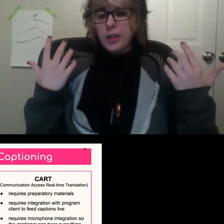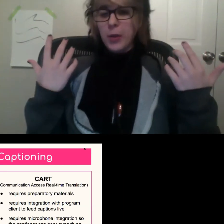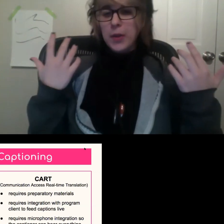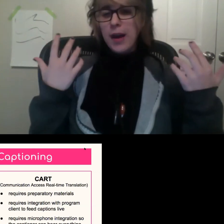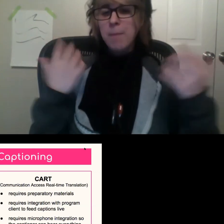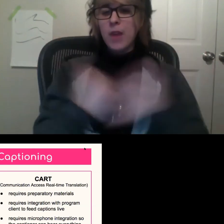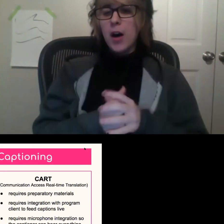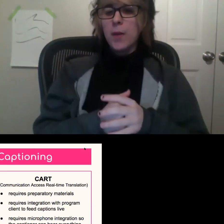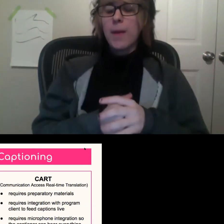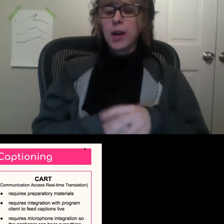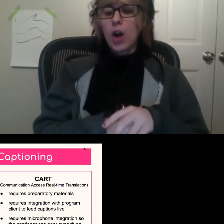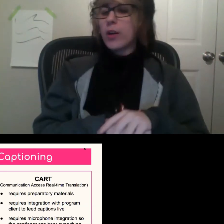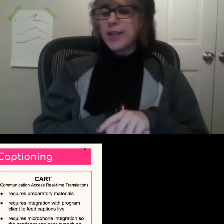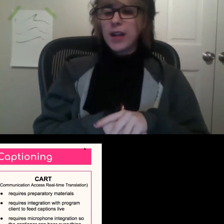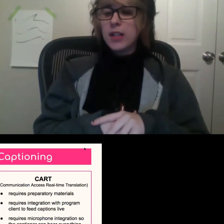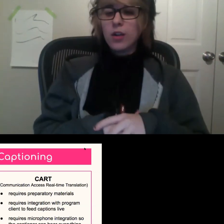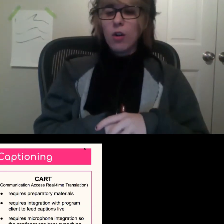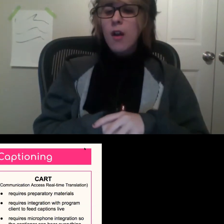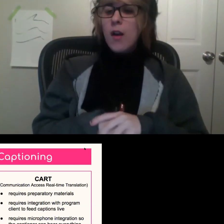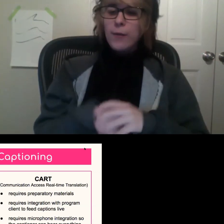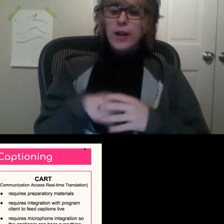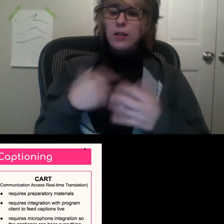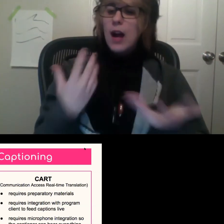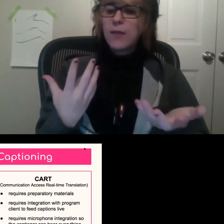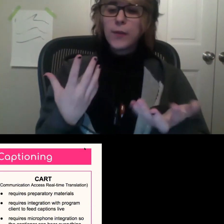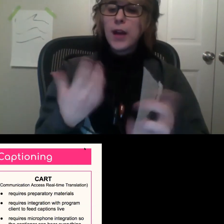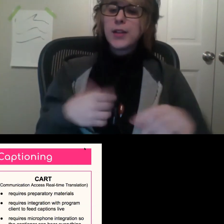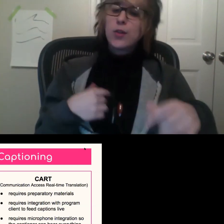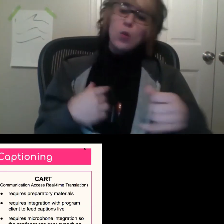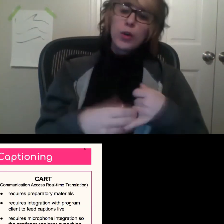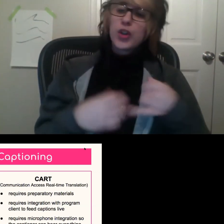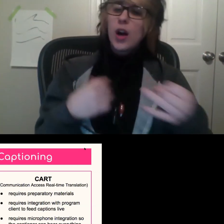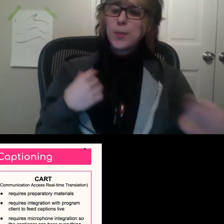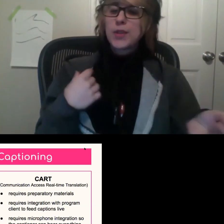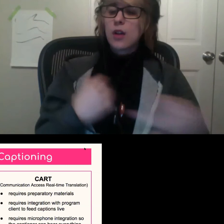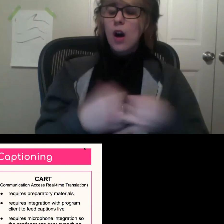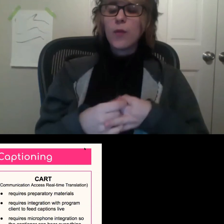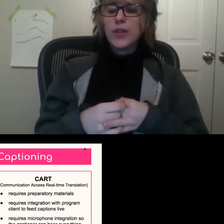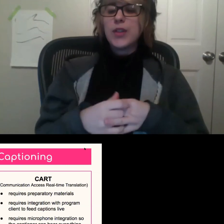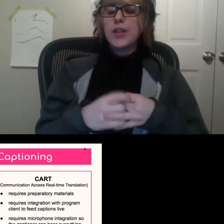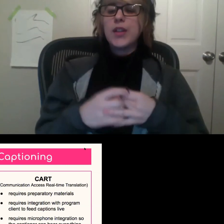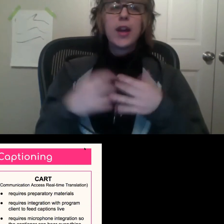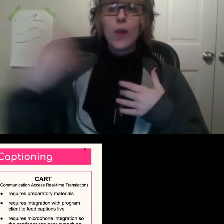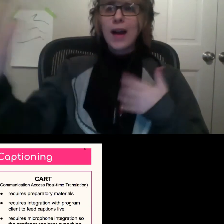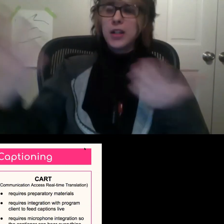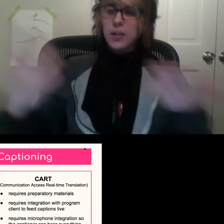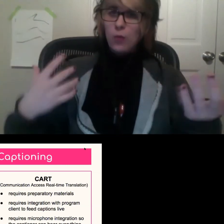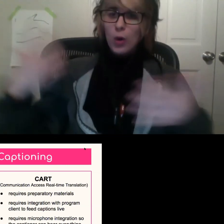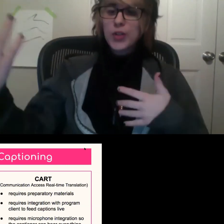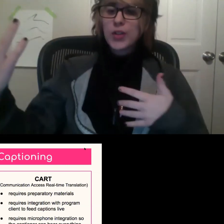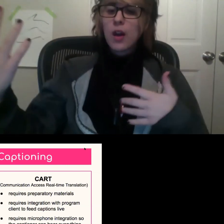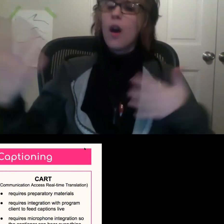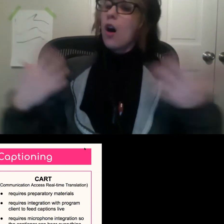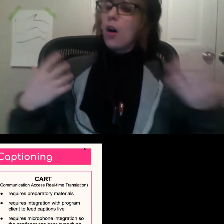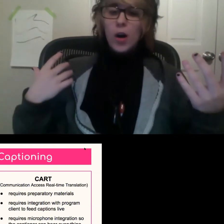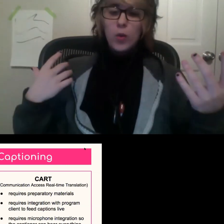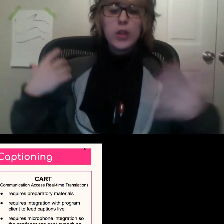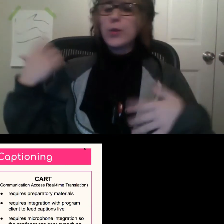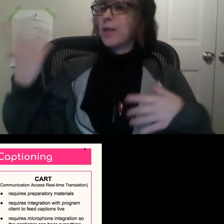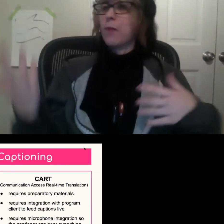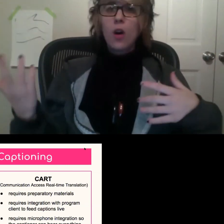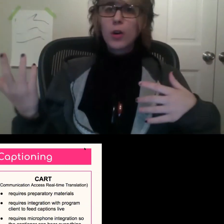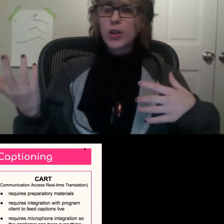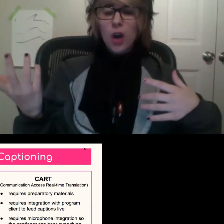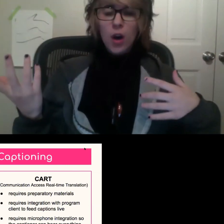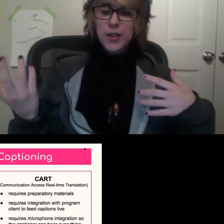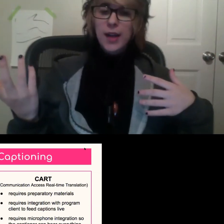used to dealing with that. Um, and CART is ideal for any live events, workshops, conferences, interactive works. Uh, we